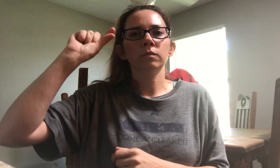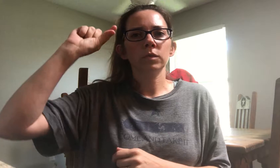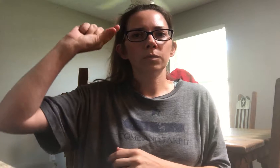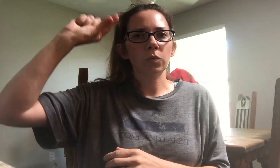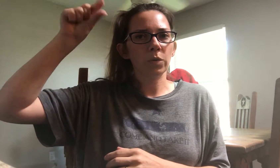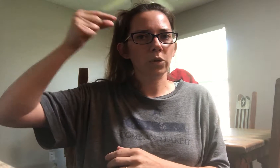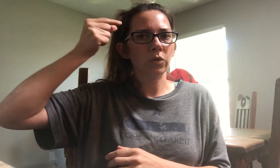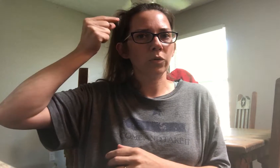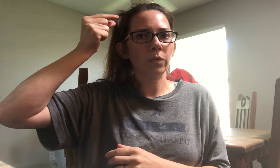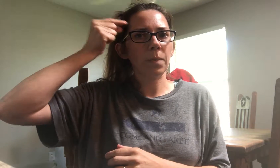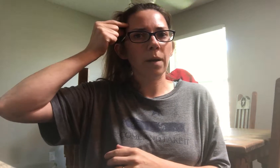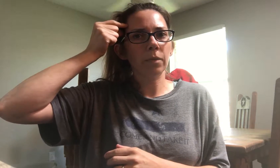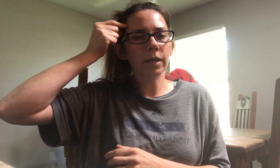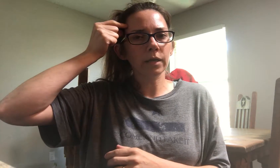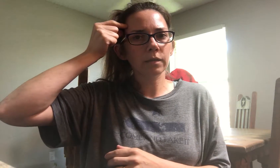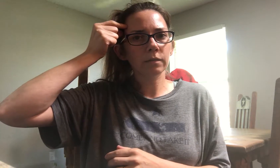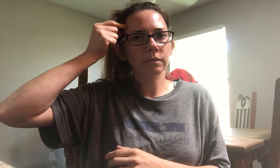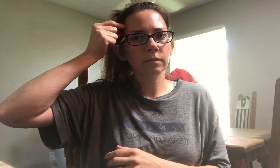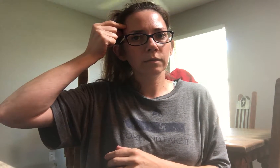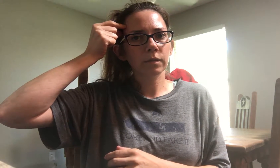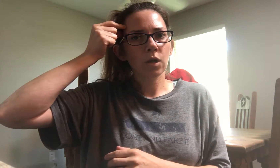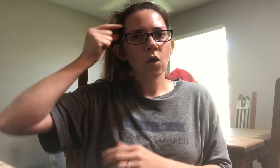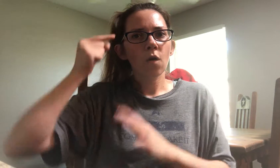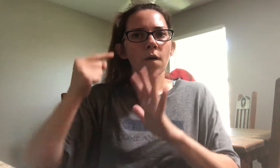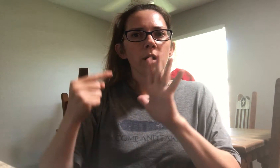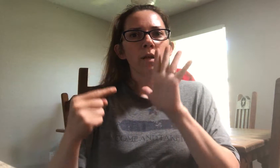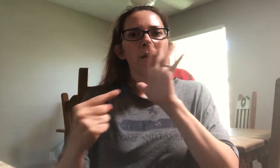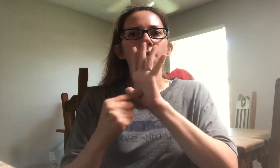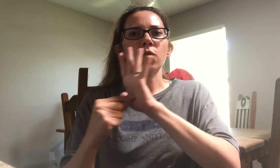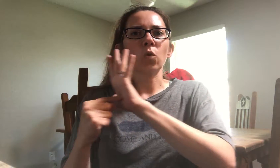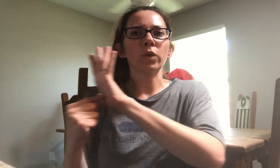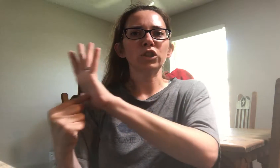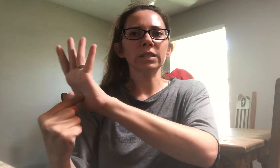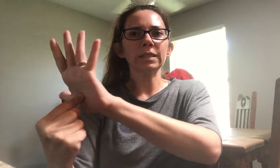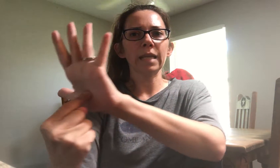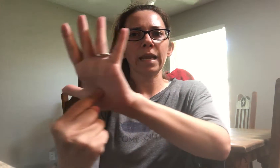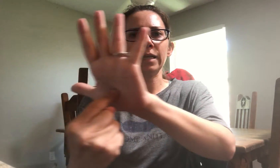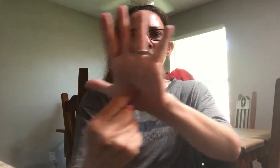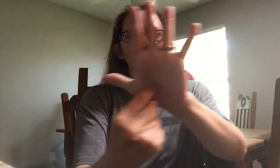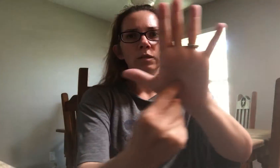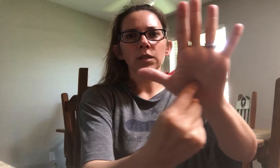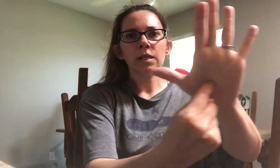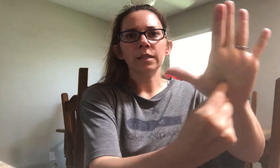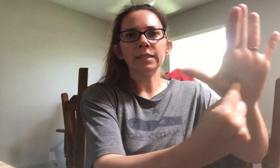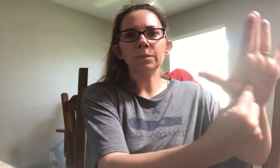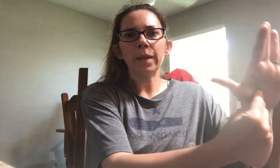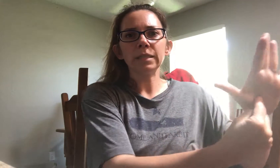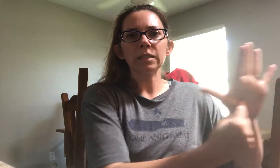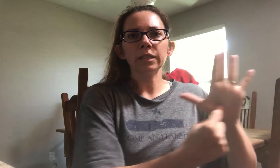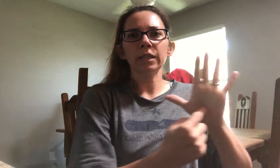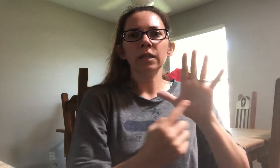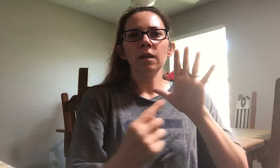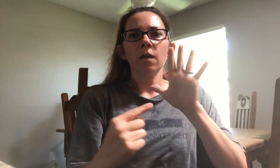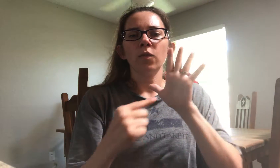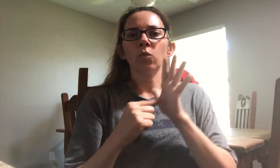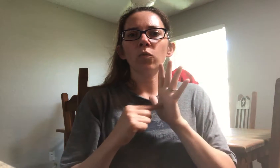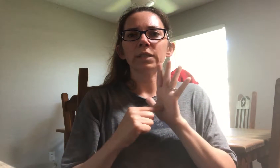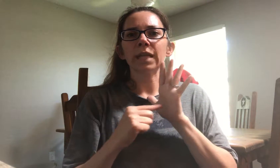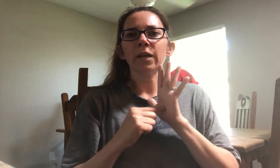But we would do to the republic for which it stands. This is basically the sign